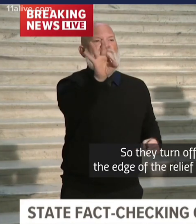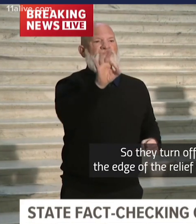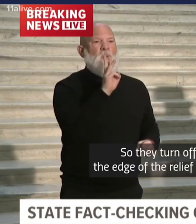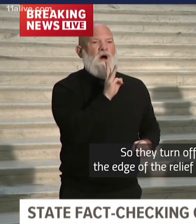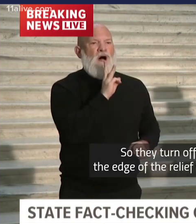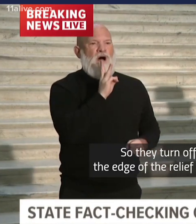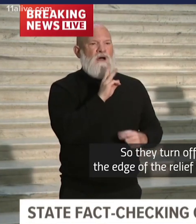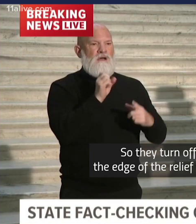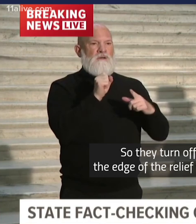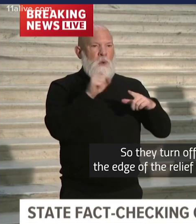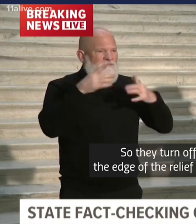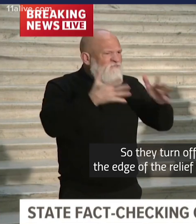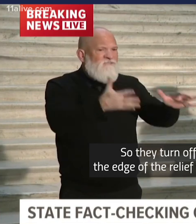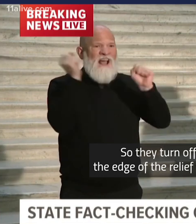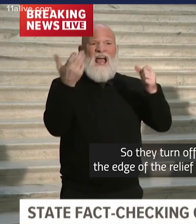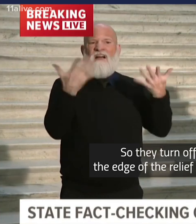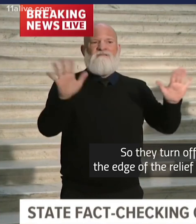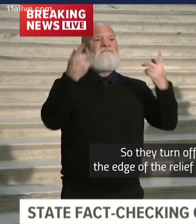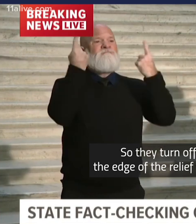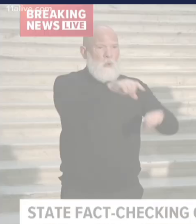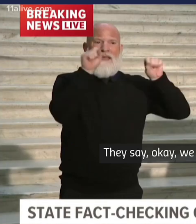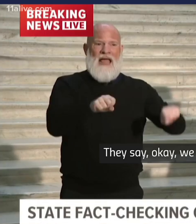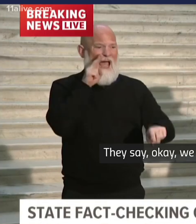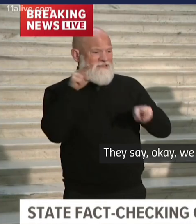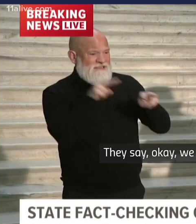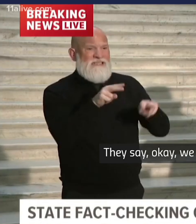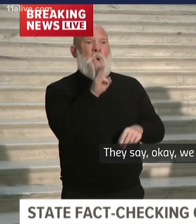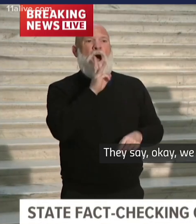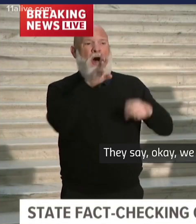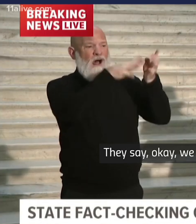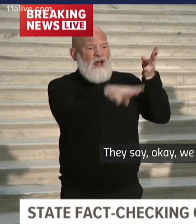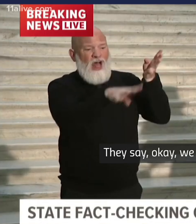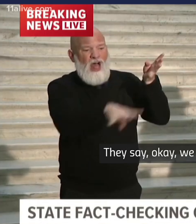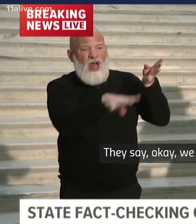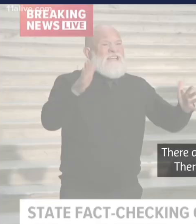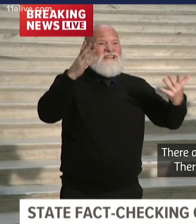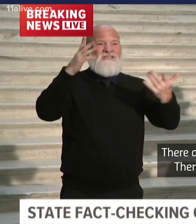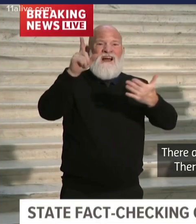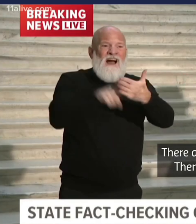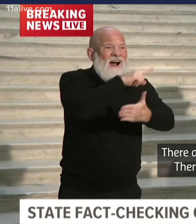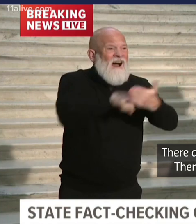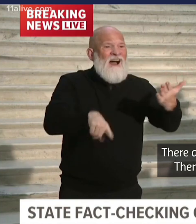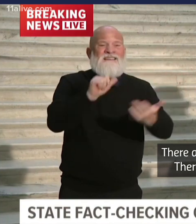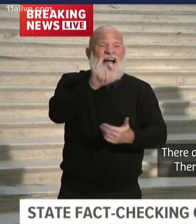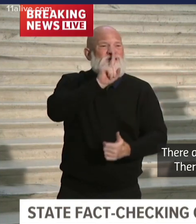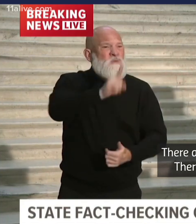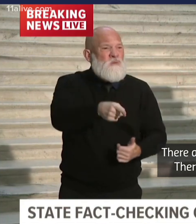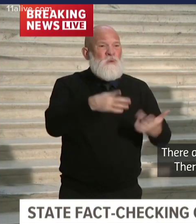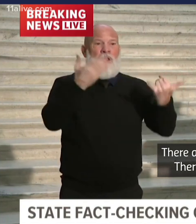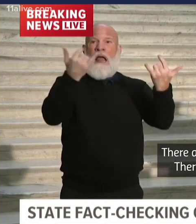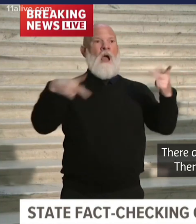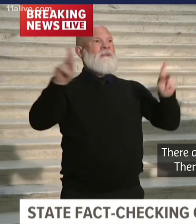all those things and it went over the edge of the relief valve and that's what caused the leak. They say, okay, we can't do our work here this morning. There are monitors in the room.